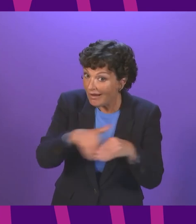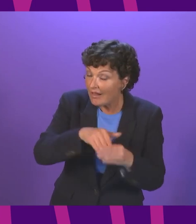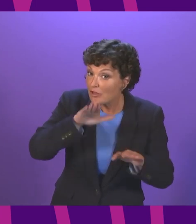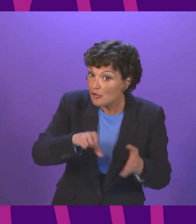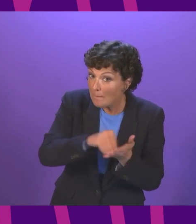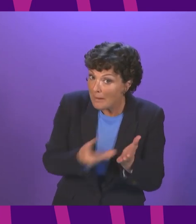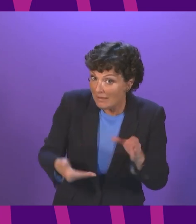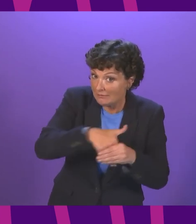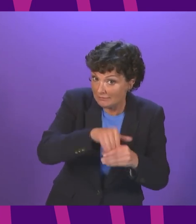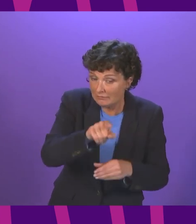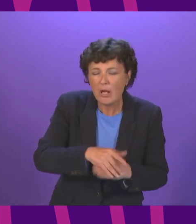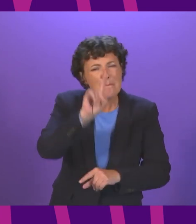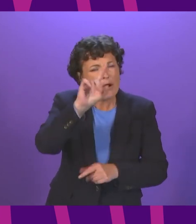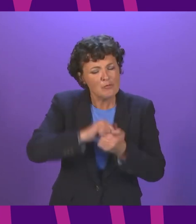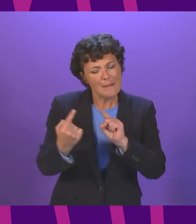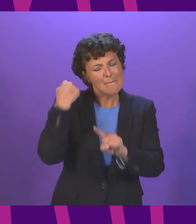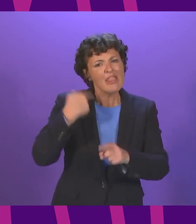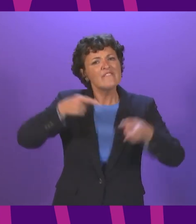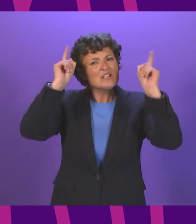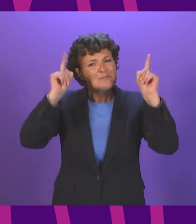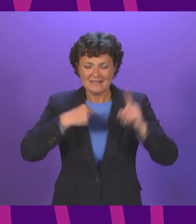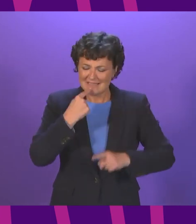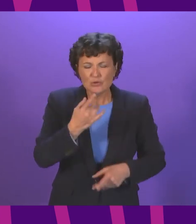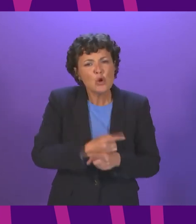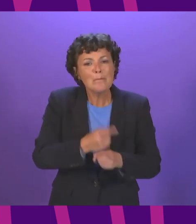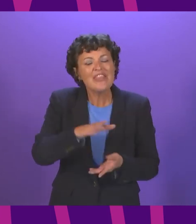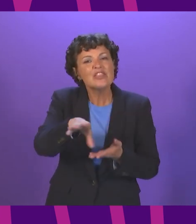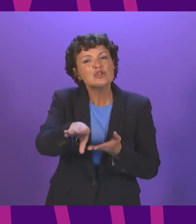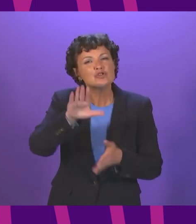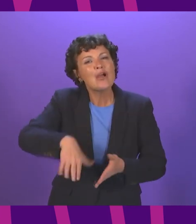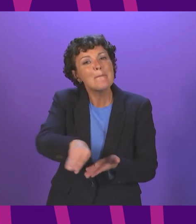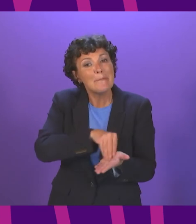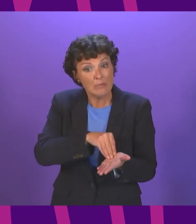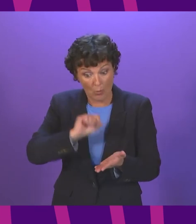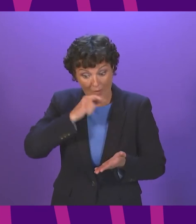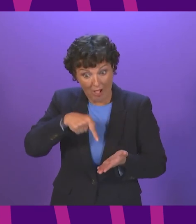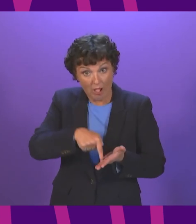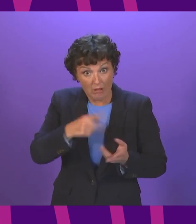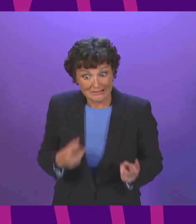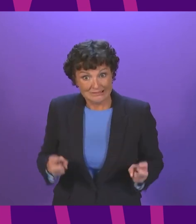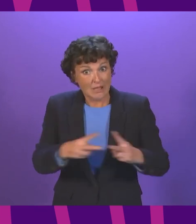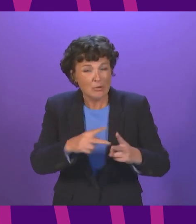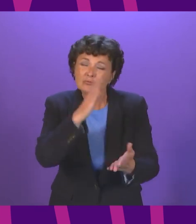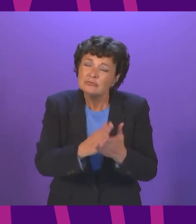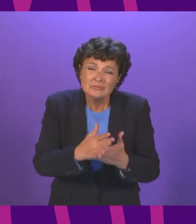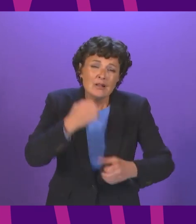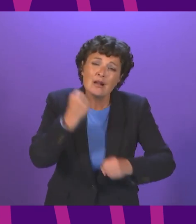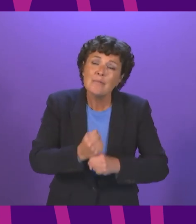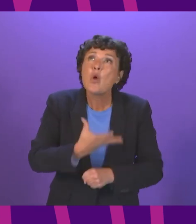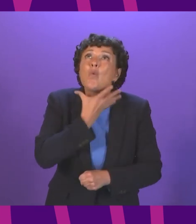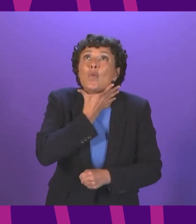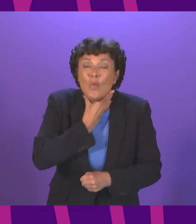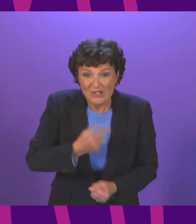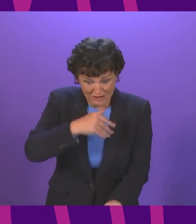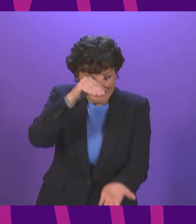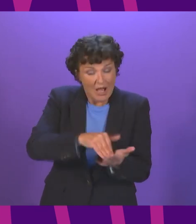on the the whole question of doubling the child payment an aspiration the government would wish to achieve at the earliest